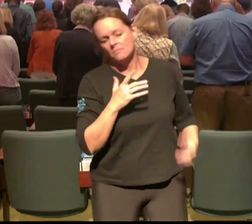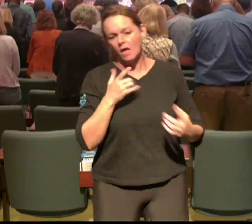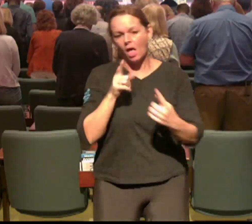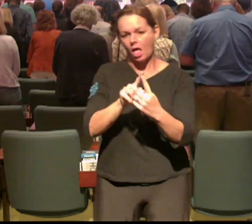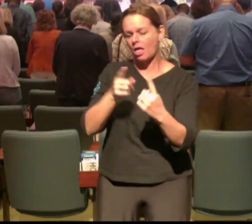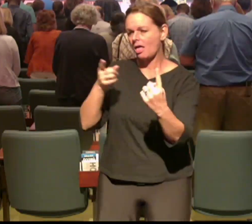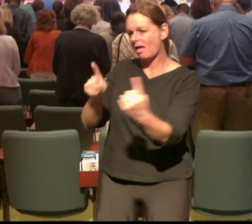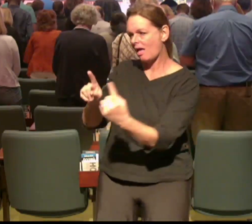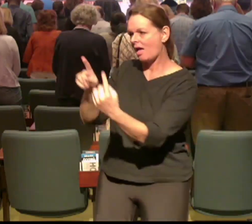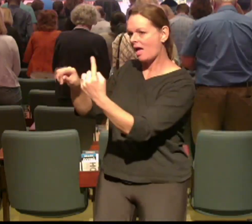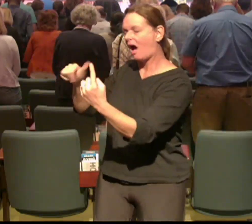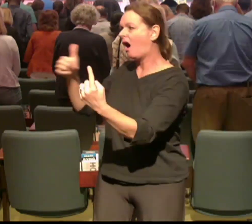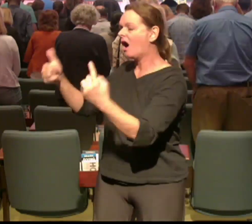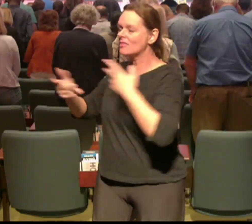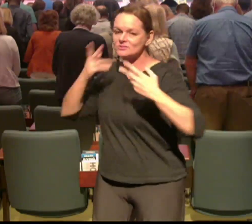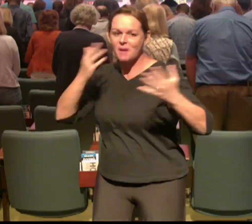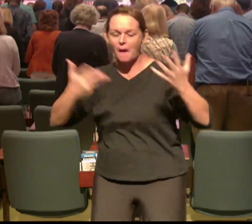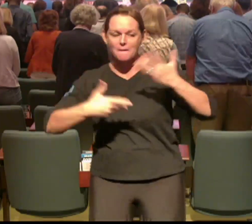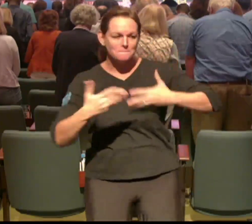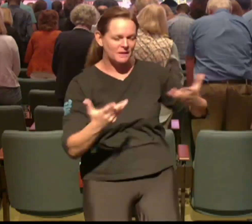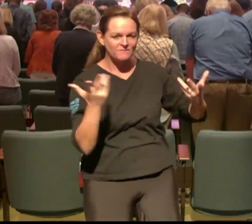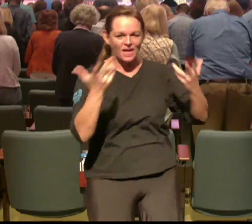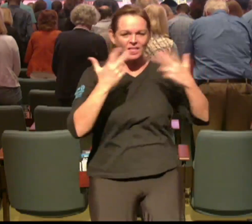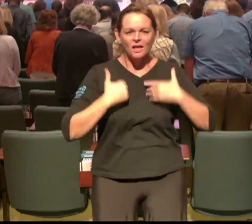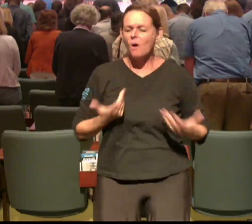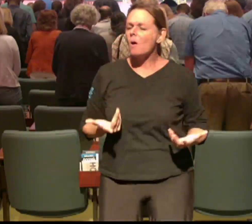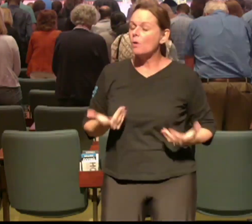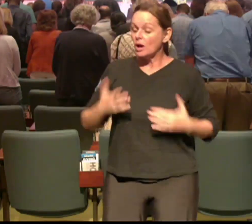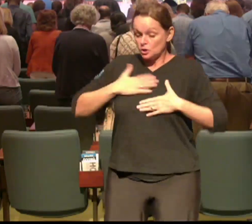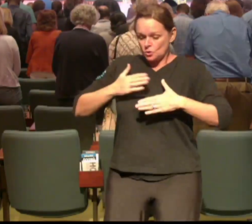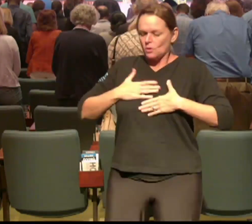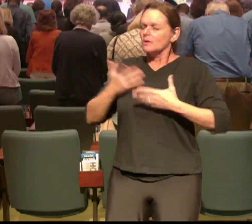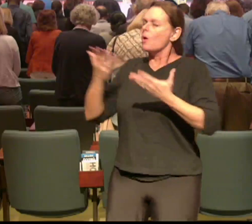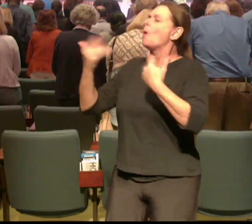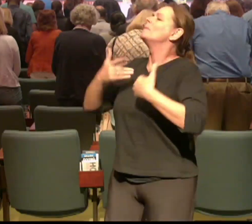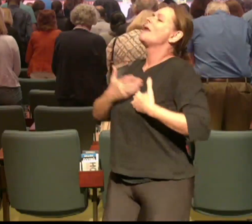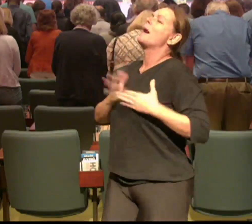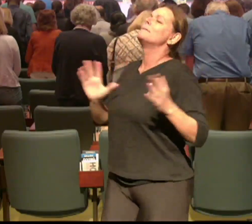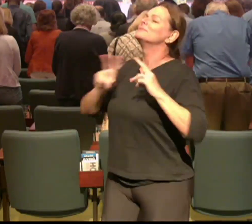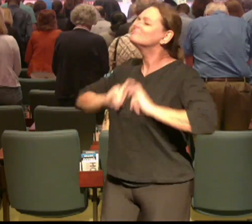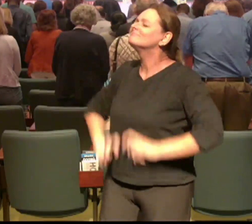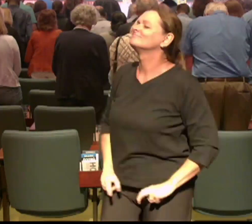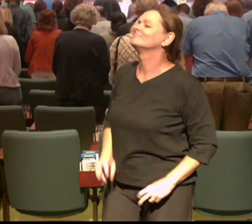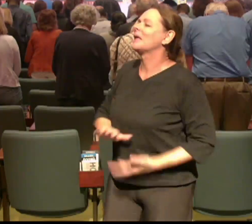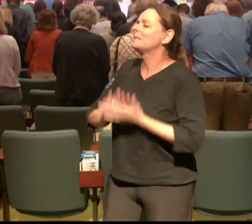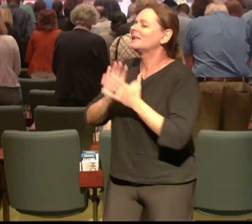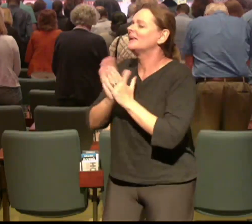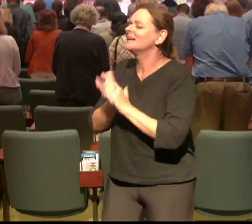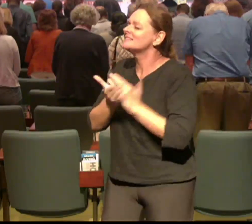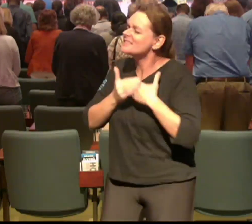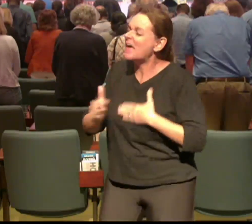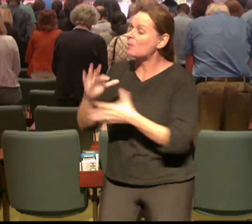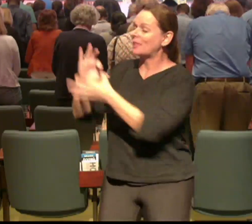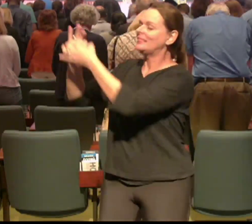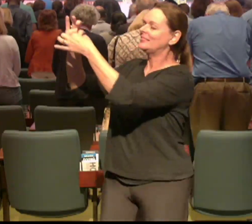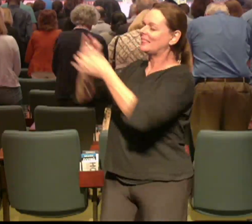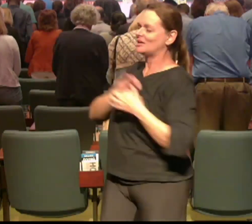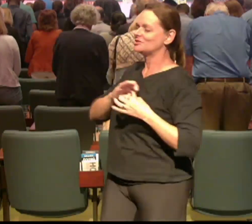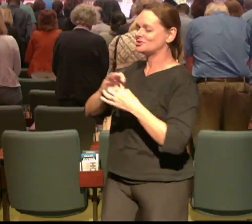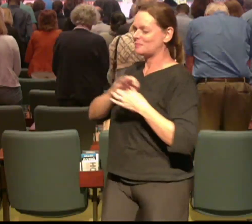on the inside of you you need to come in and make everything new let me tell you friend it starts and begins at that relationship with Jesus all you got to do is open